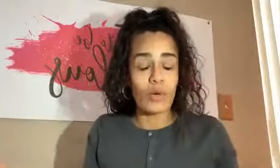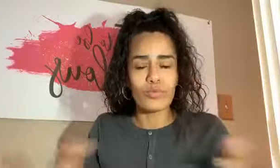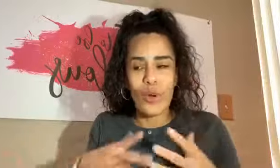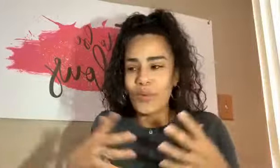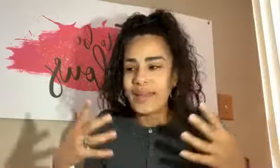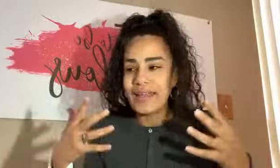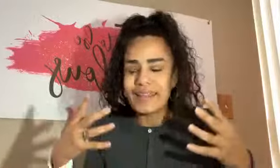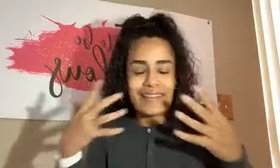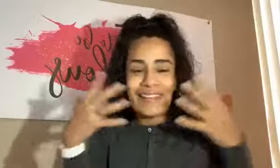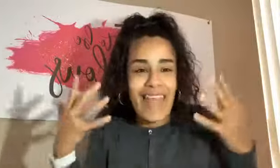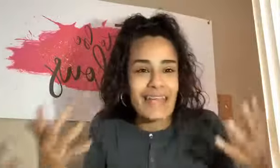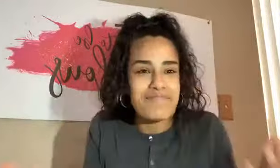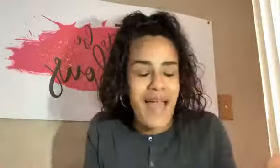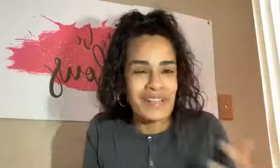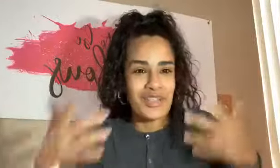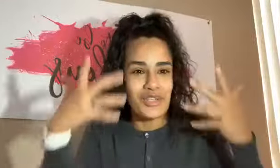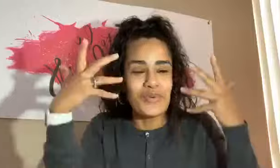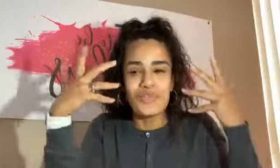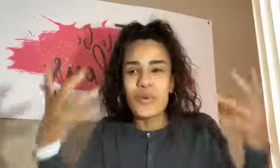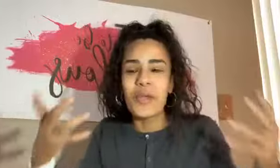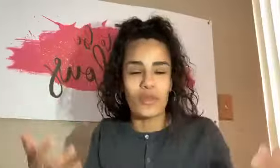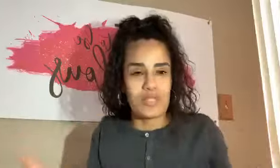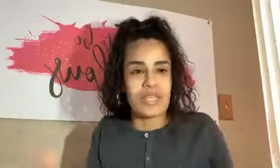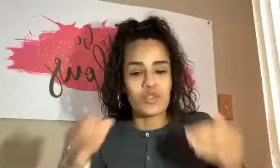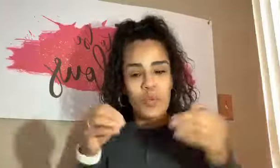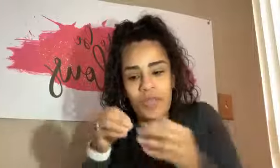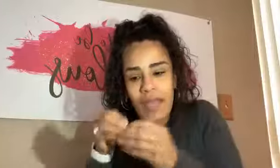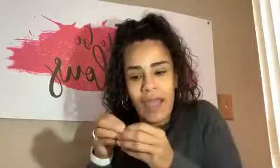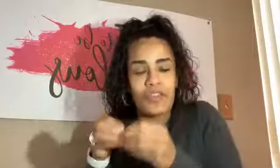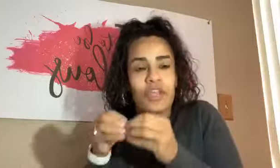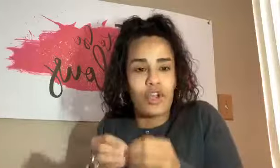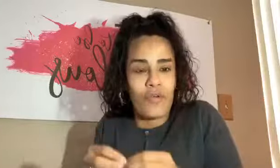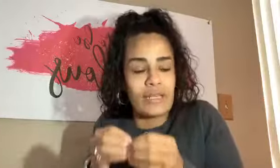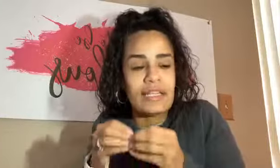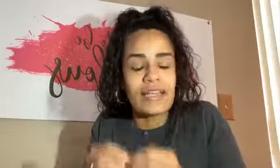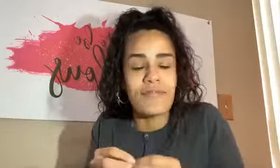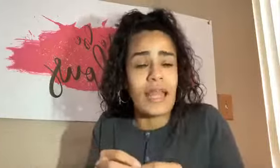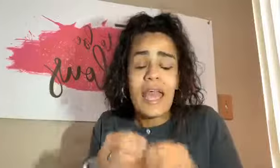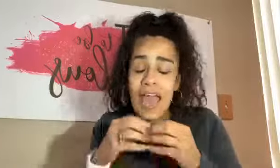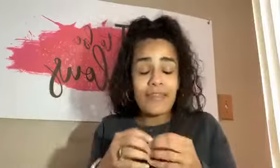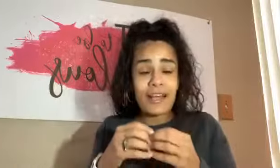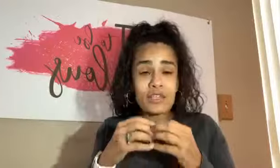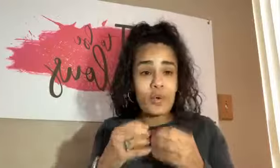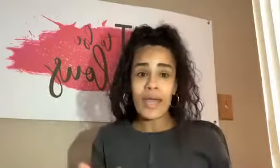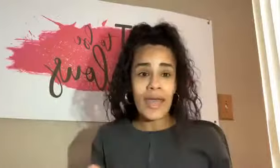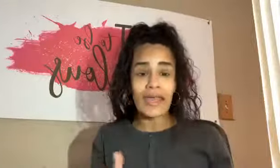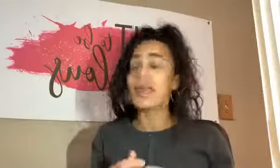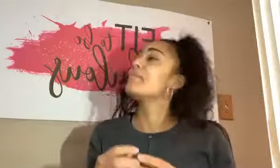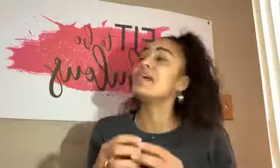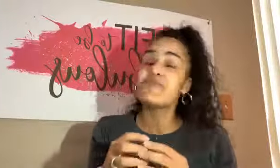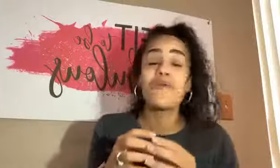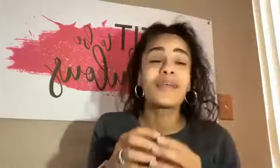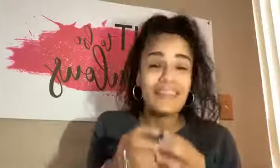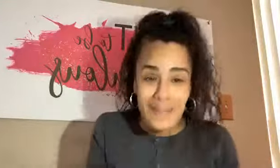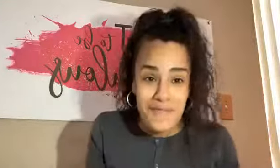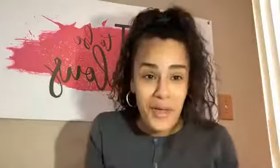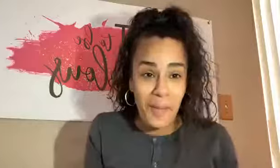out. Don't, can't imagine you doing those things with the life that you're currently living. And that's okay. I mean, forgive them.